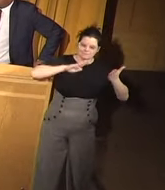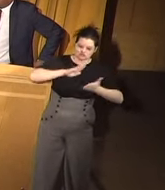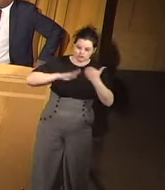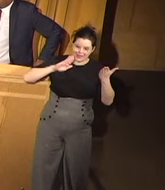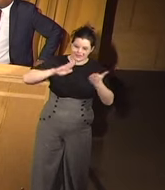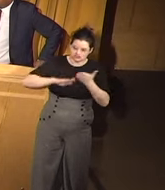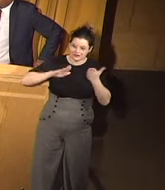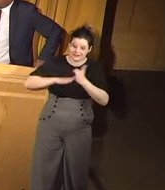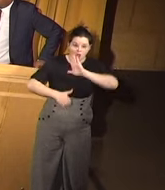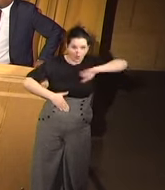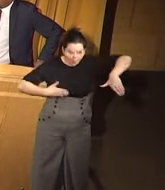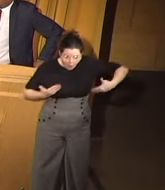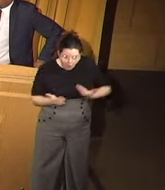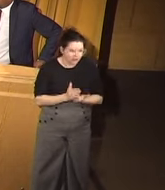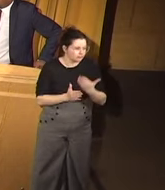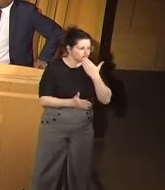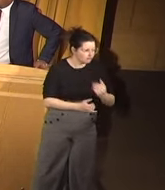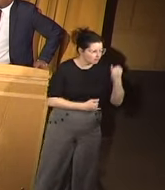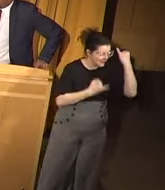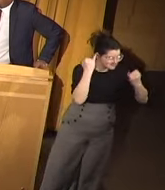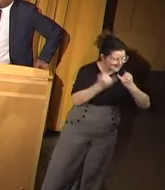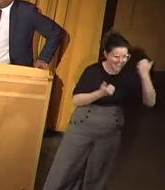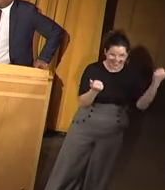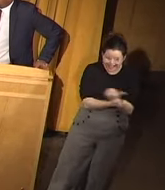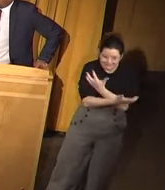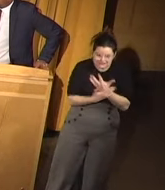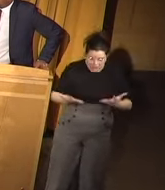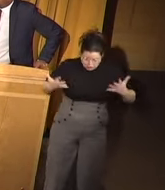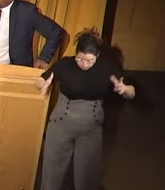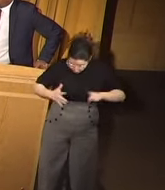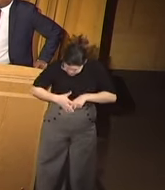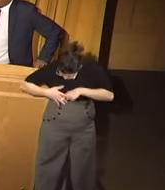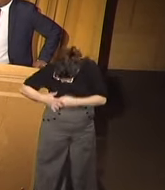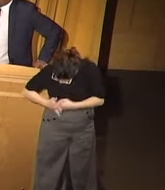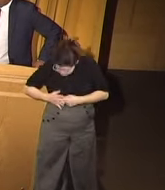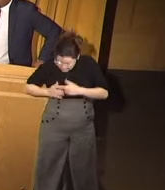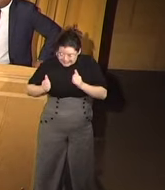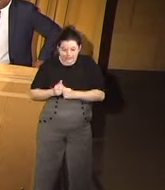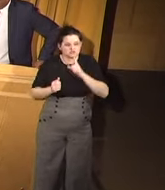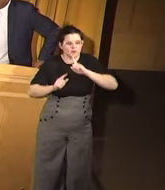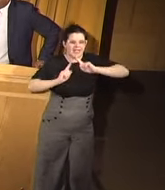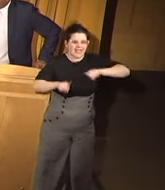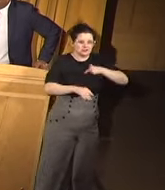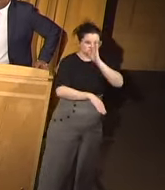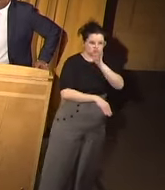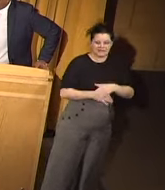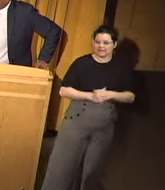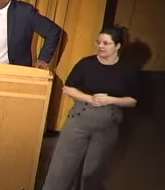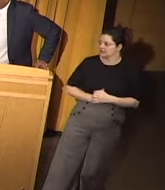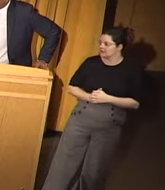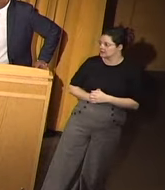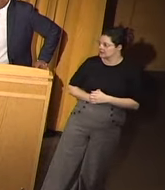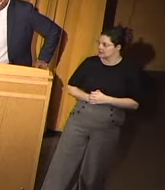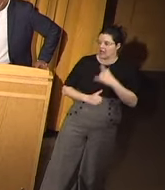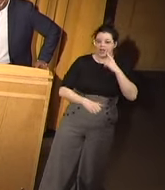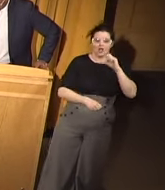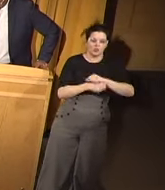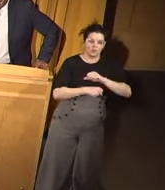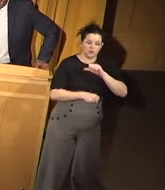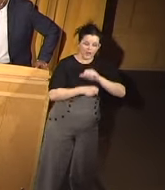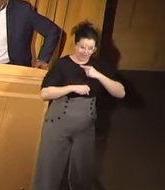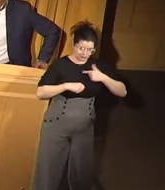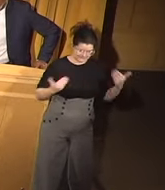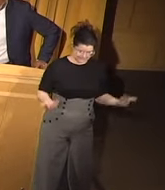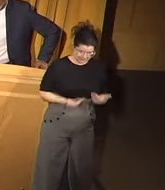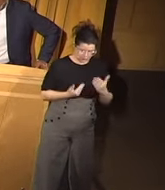the good ideas of the good work that's been put forth. So, again, I can answer the question directly. Yes. I was